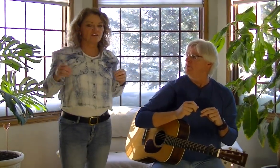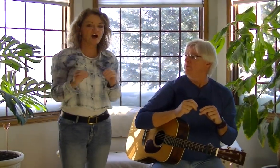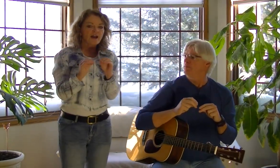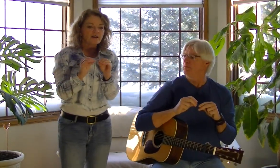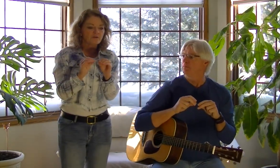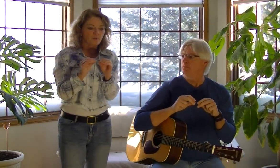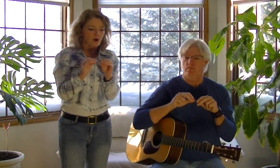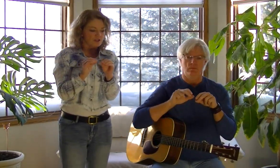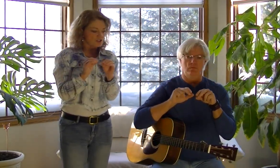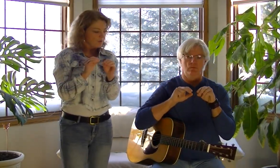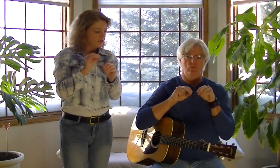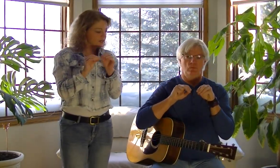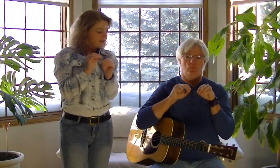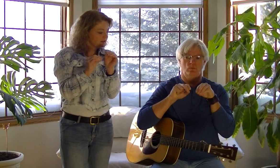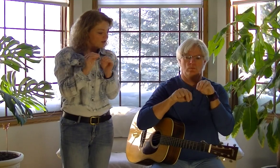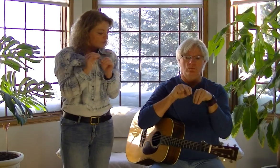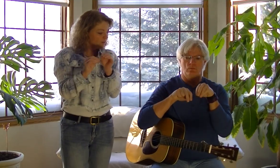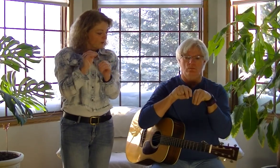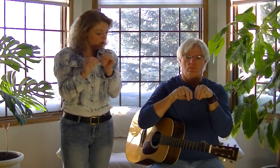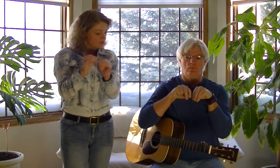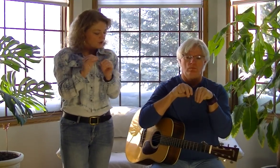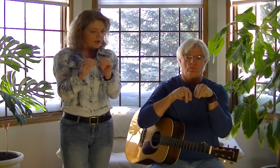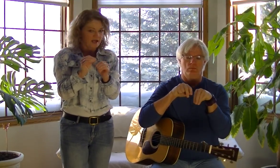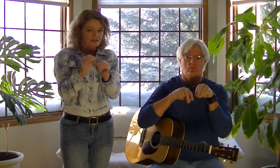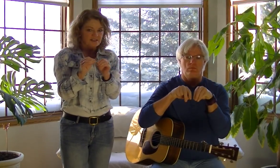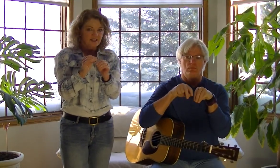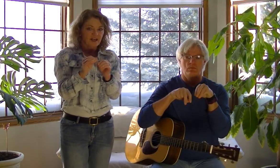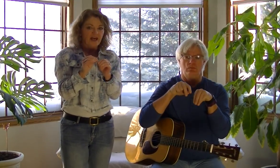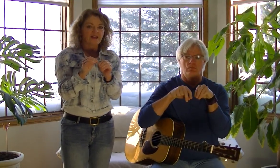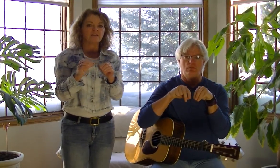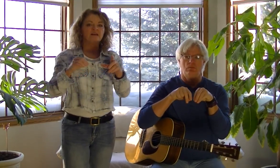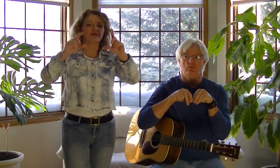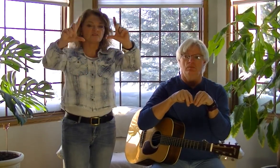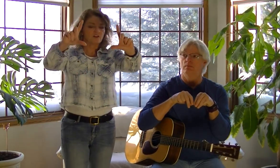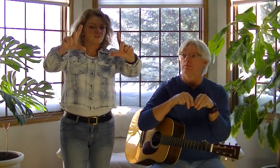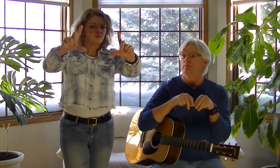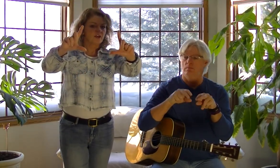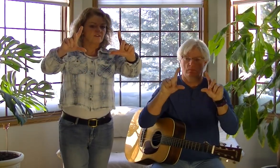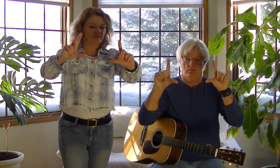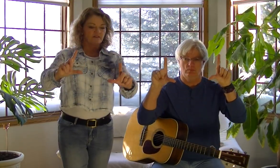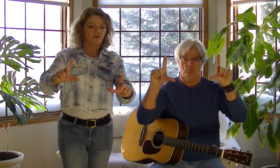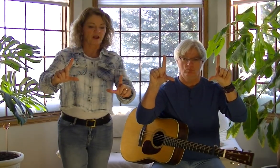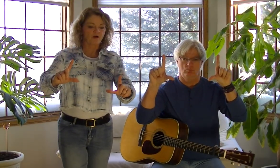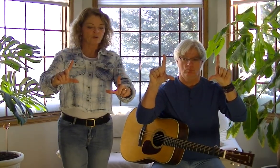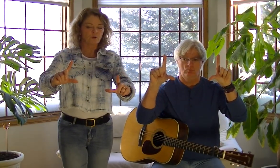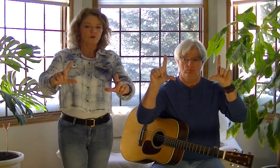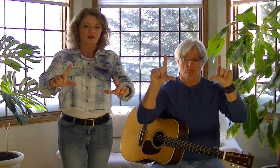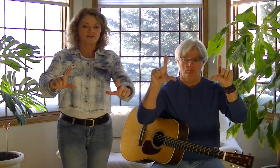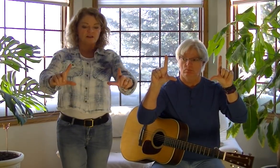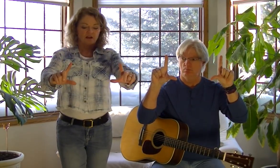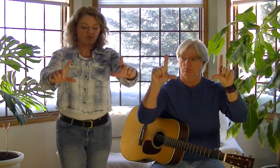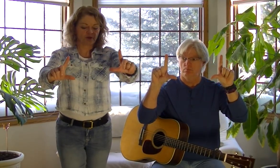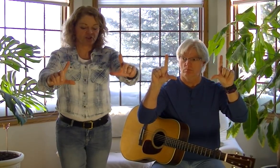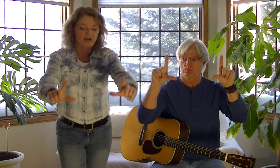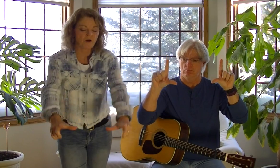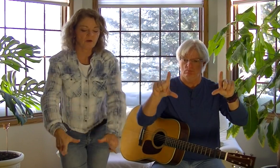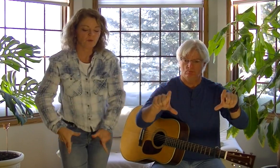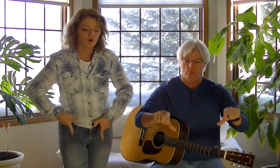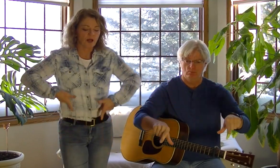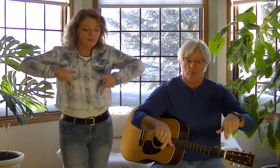tiny front paws. So make a tiny little front paws with your hands. And it lives. So again, take the letter L with both hands and reach down and pull up.